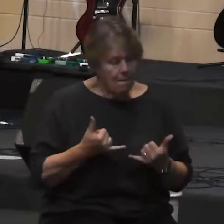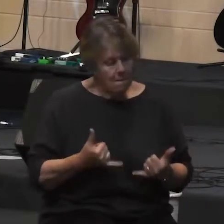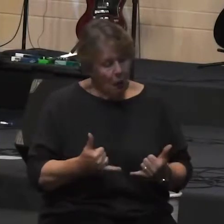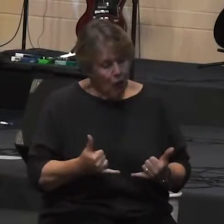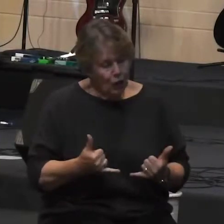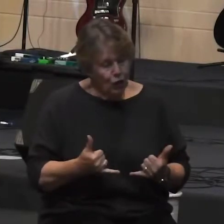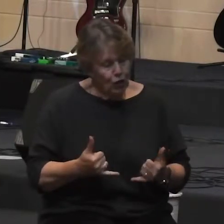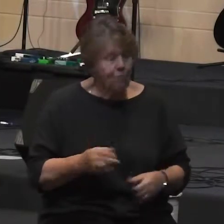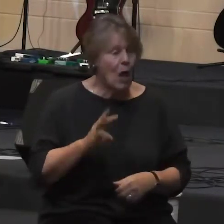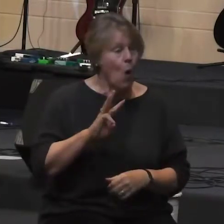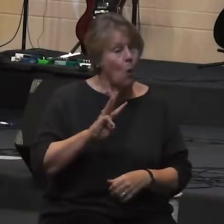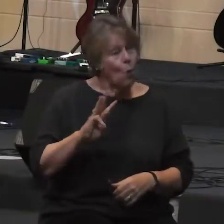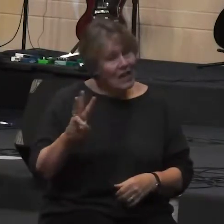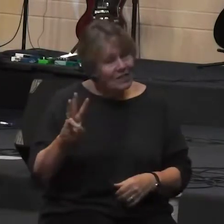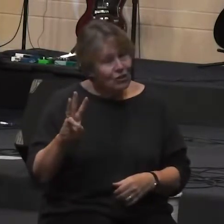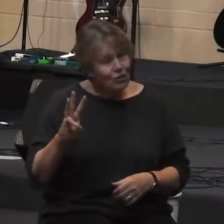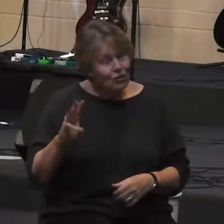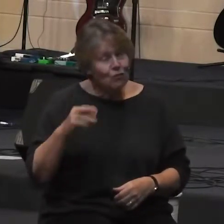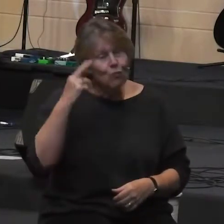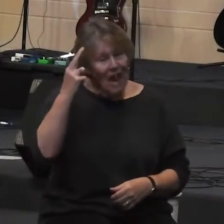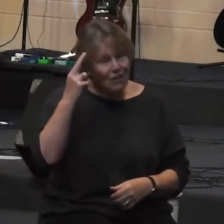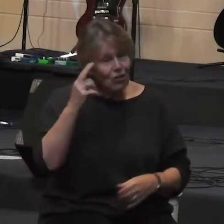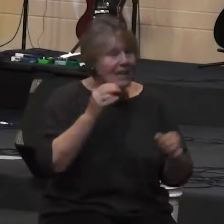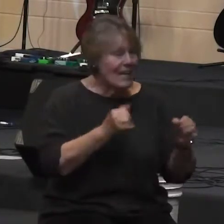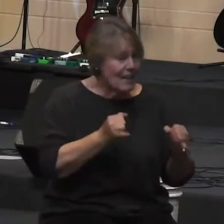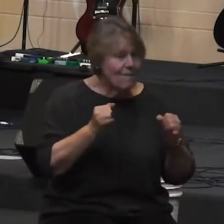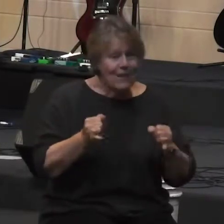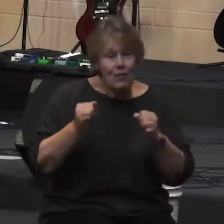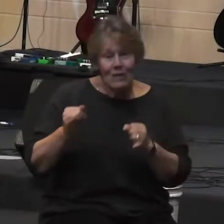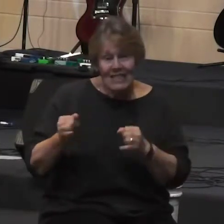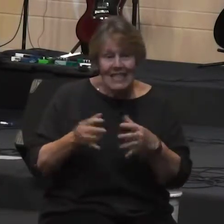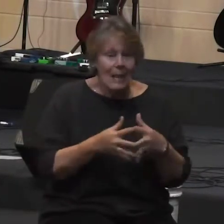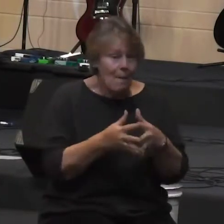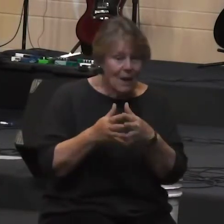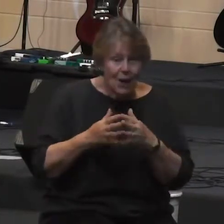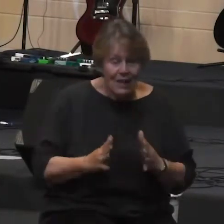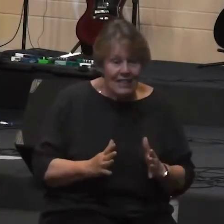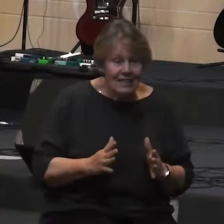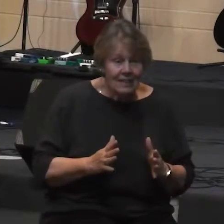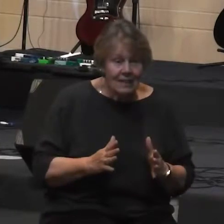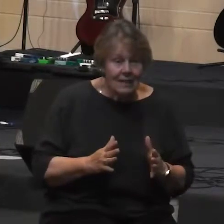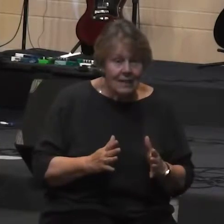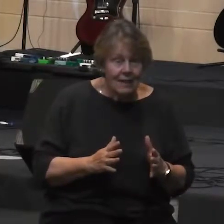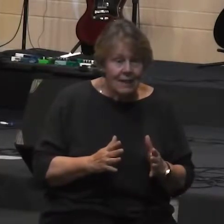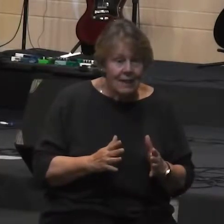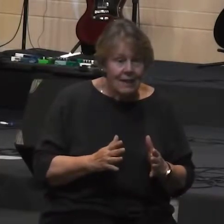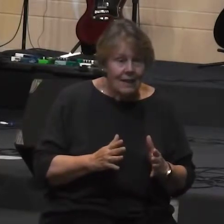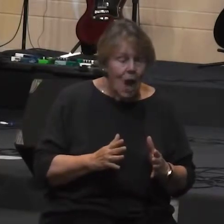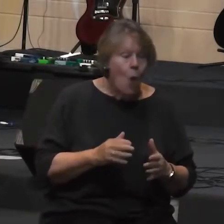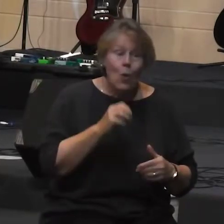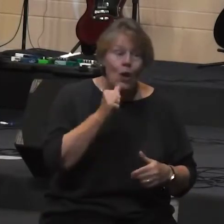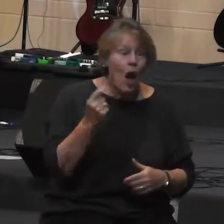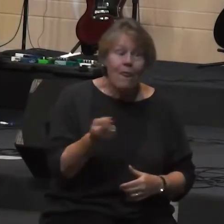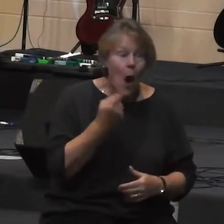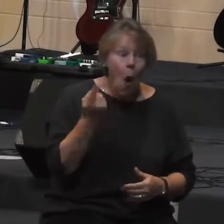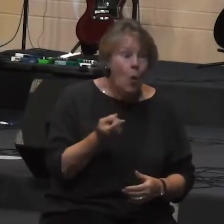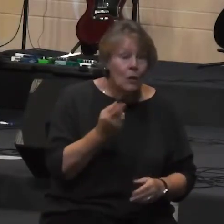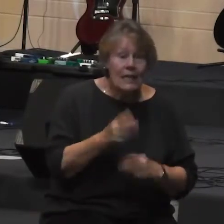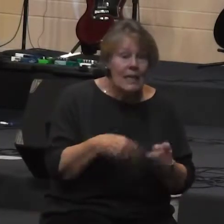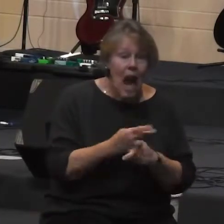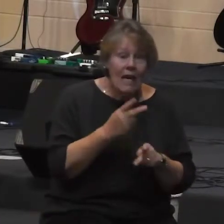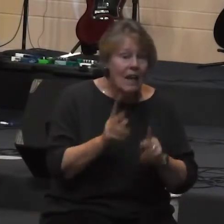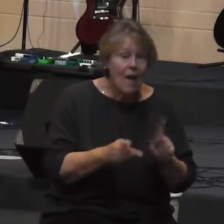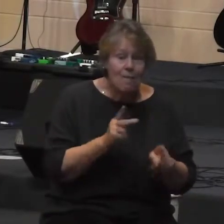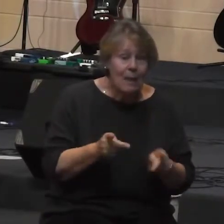Western rationalist individualist Americans were not the only type of people in the world and it turns out there's a lot of other people